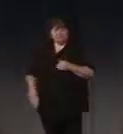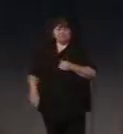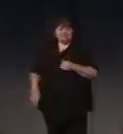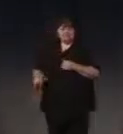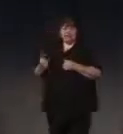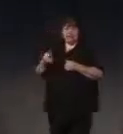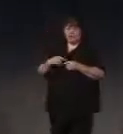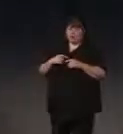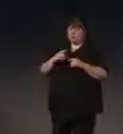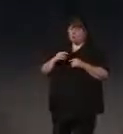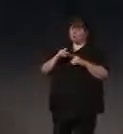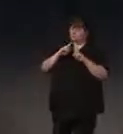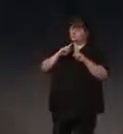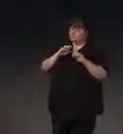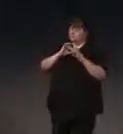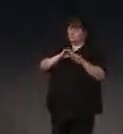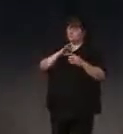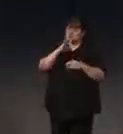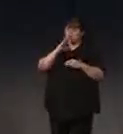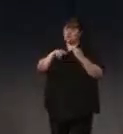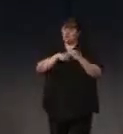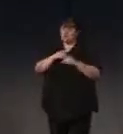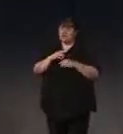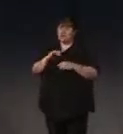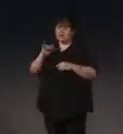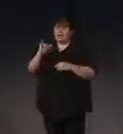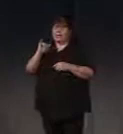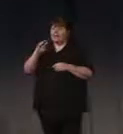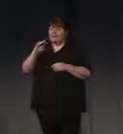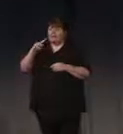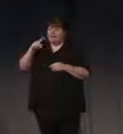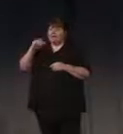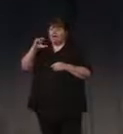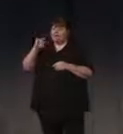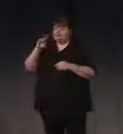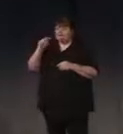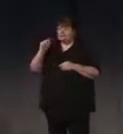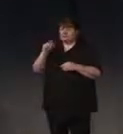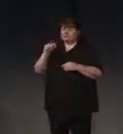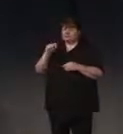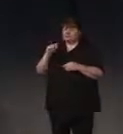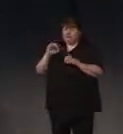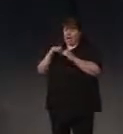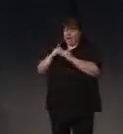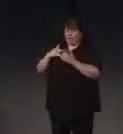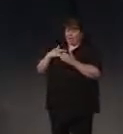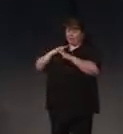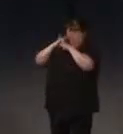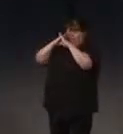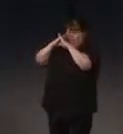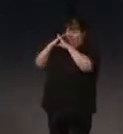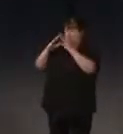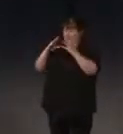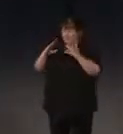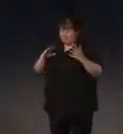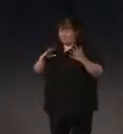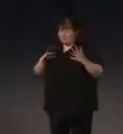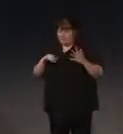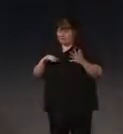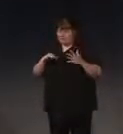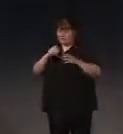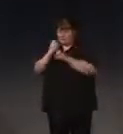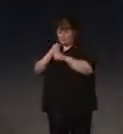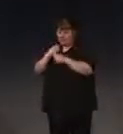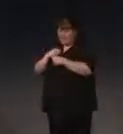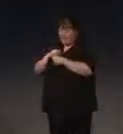to a conversation we had this morning about impairment, the use of the sort of slight impairment of the senses in not only in formulating